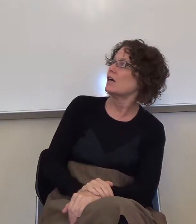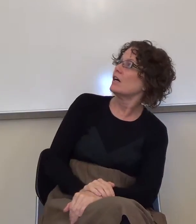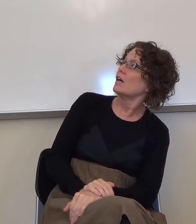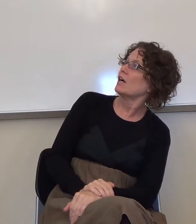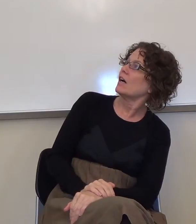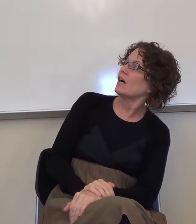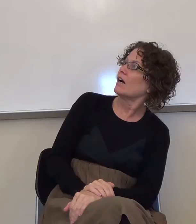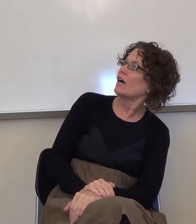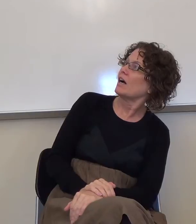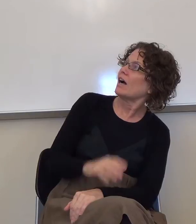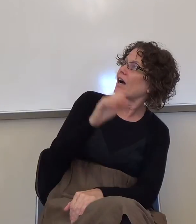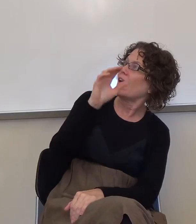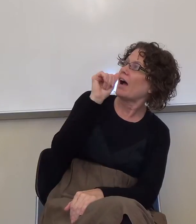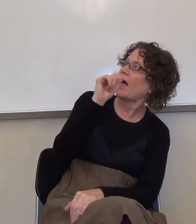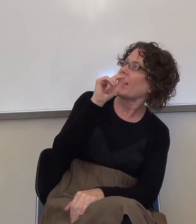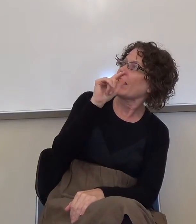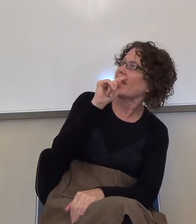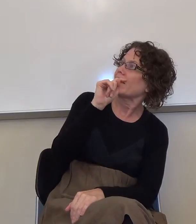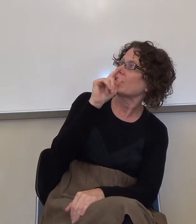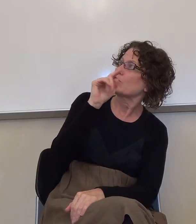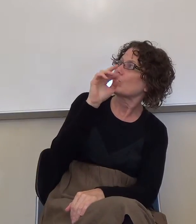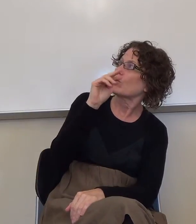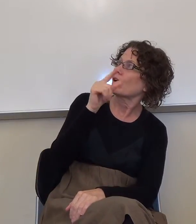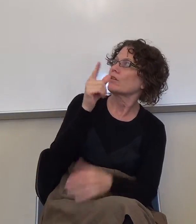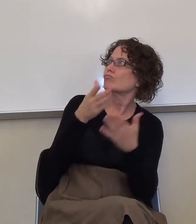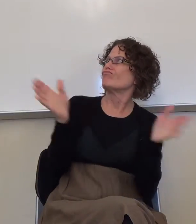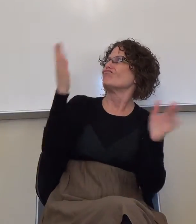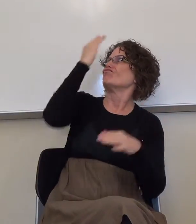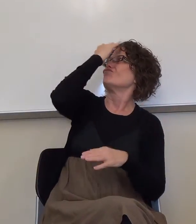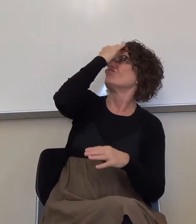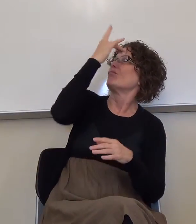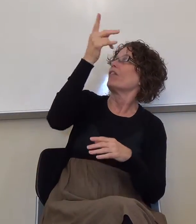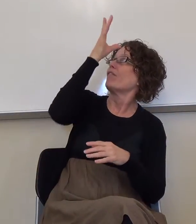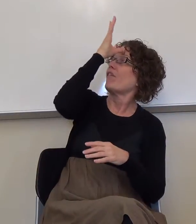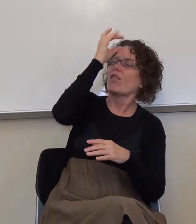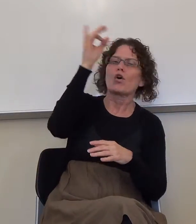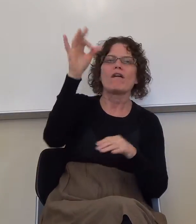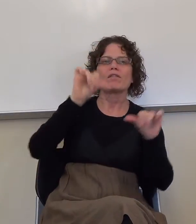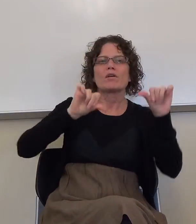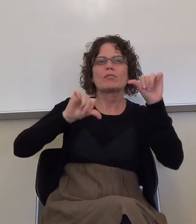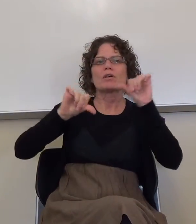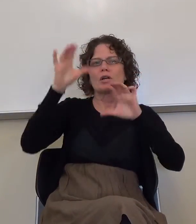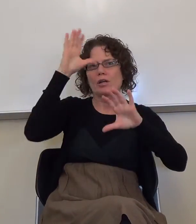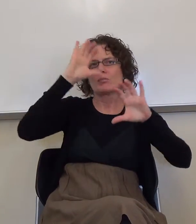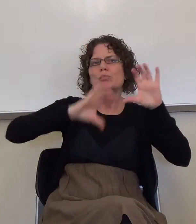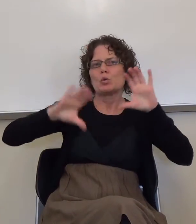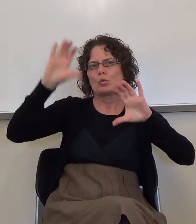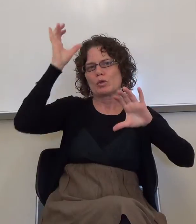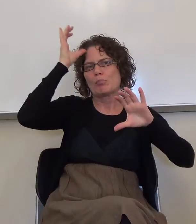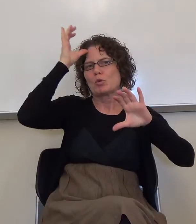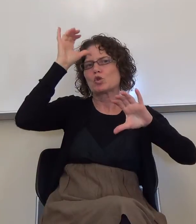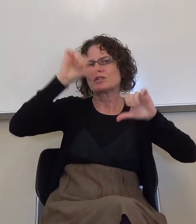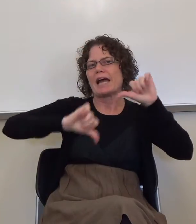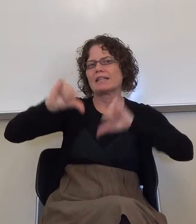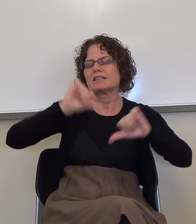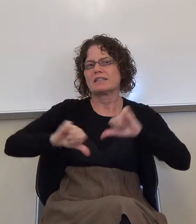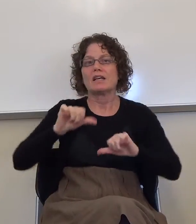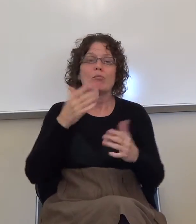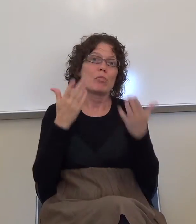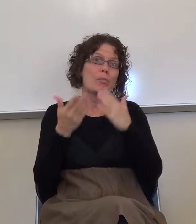Alan Turing is widely considered to be the father of computer science. Okay. You will probably run into him if